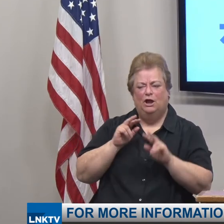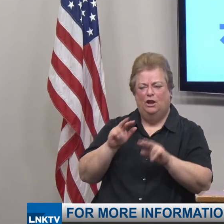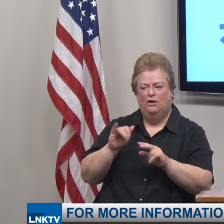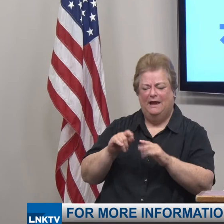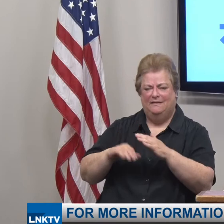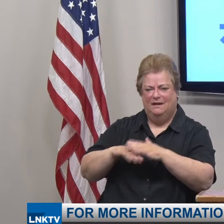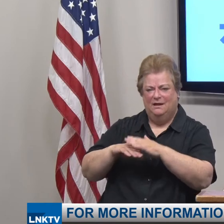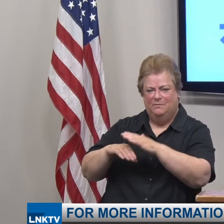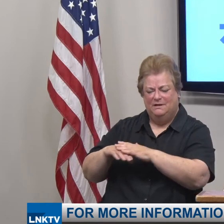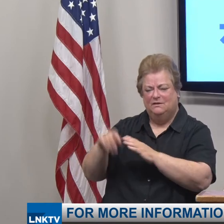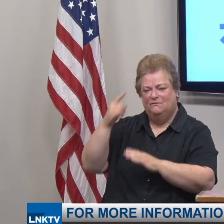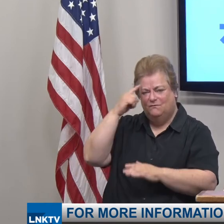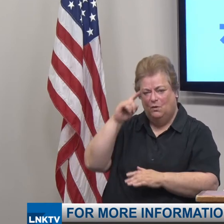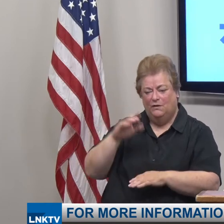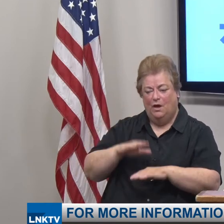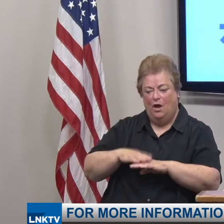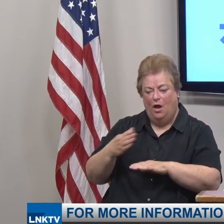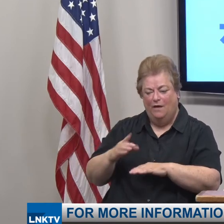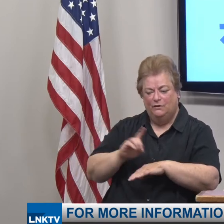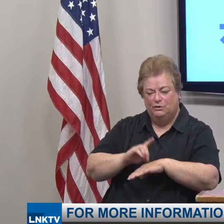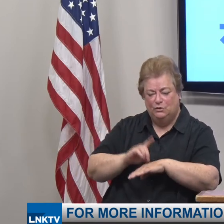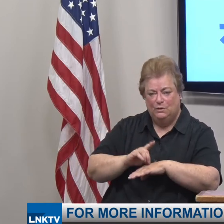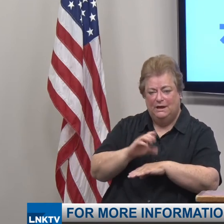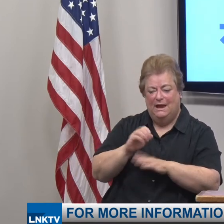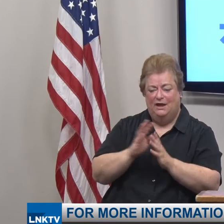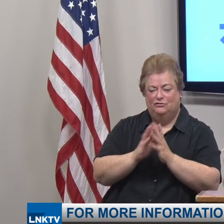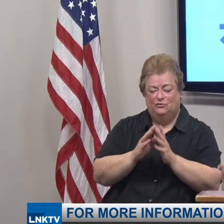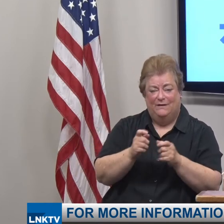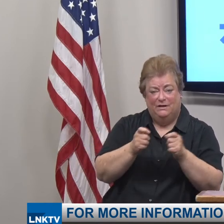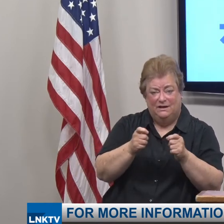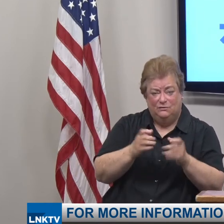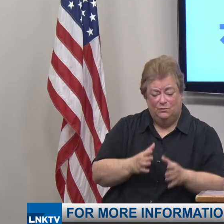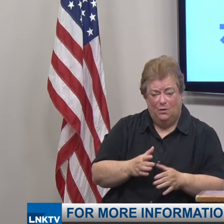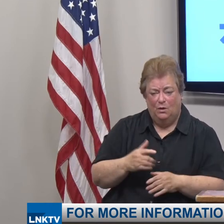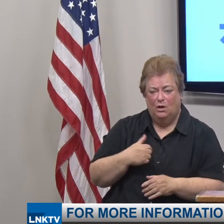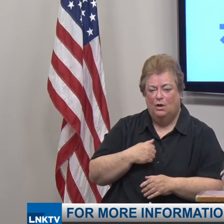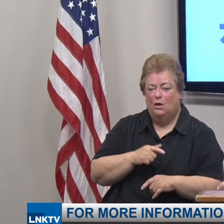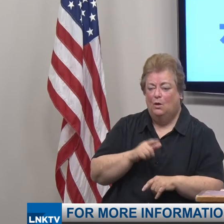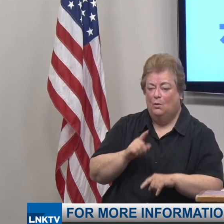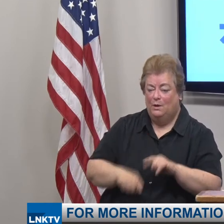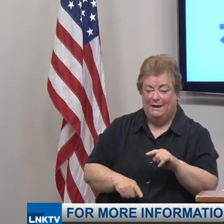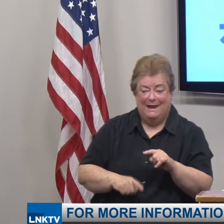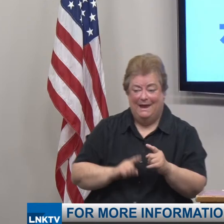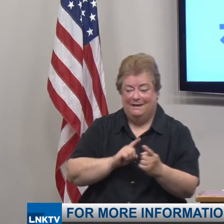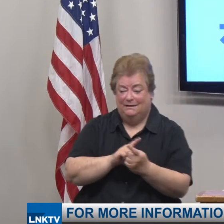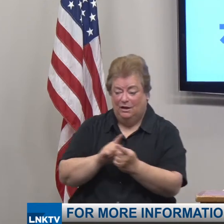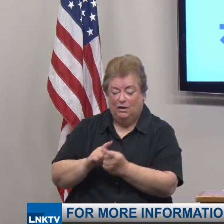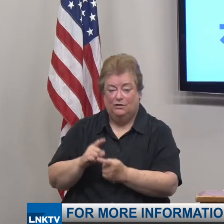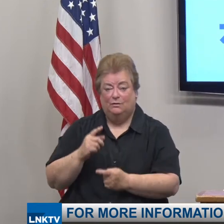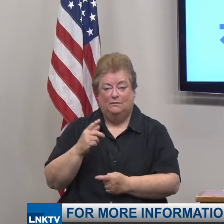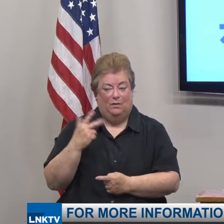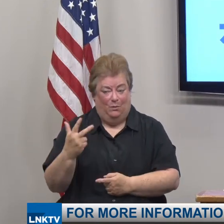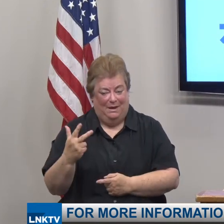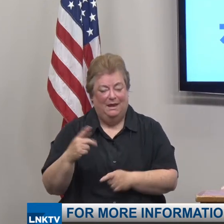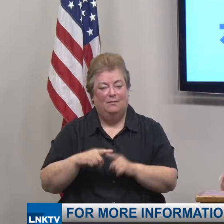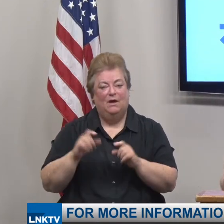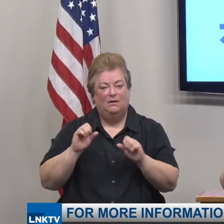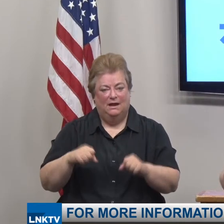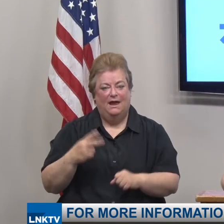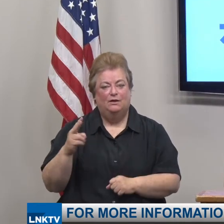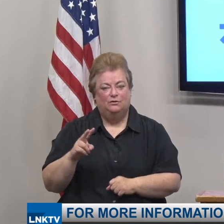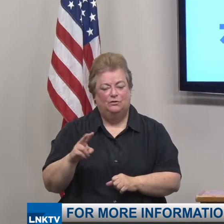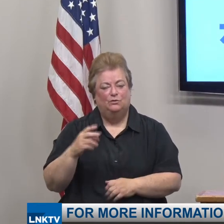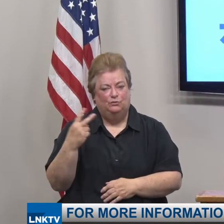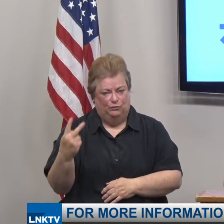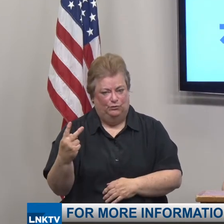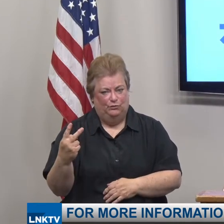on the the off-duty resources and the traffic control necessary we can't really accommodate three but we can probably accommodate two so in order to